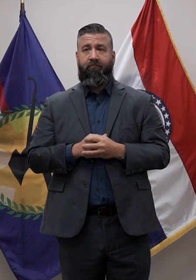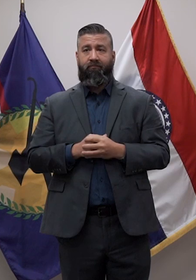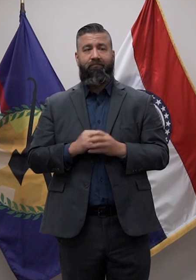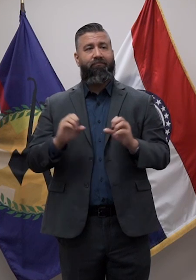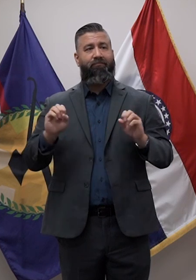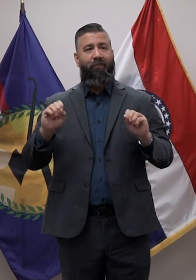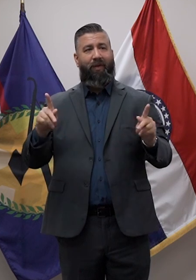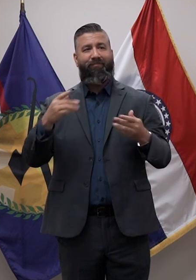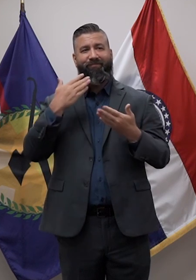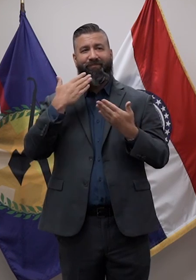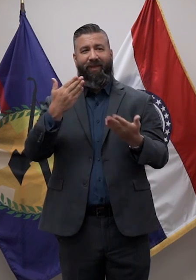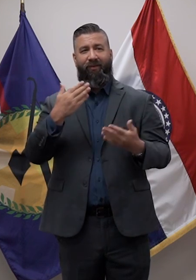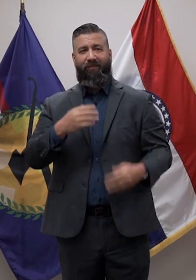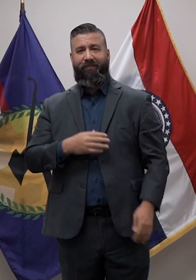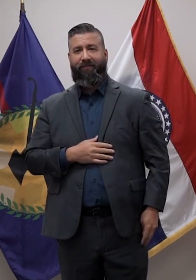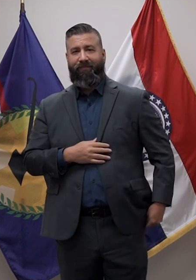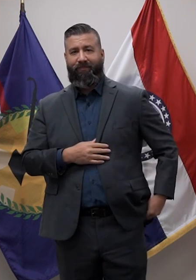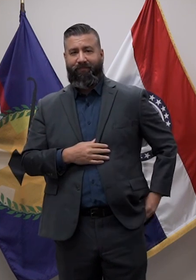Okay. Thank you.